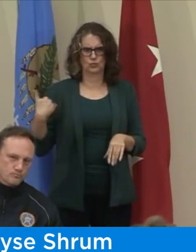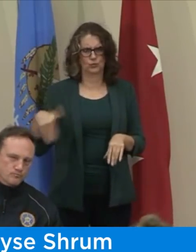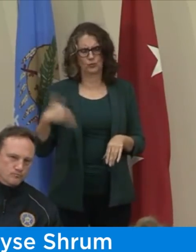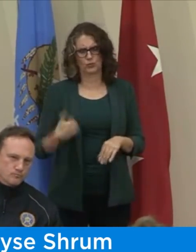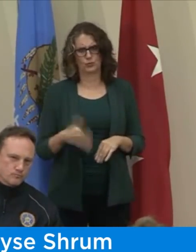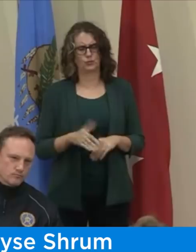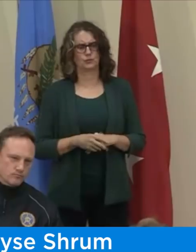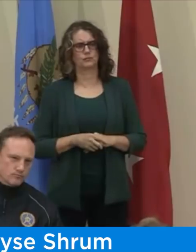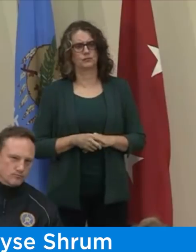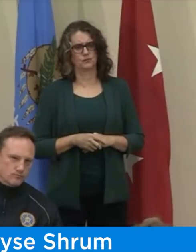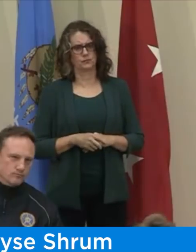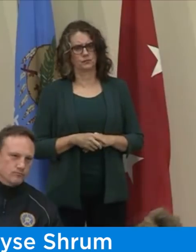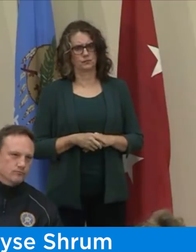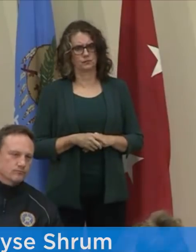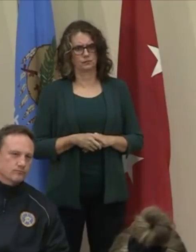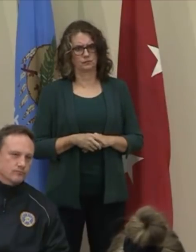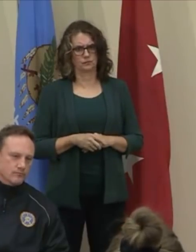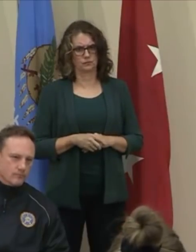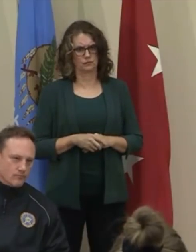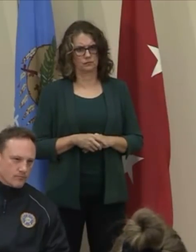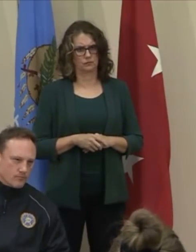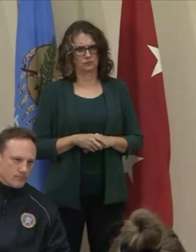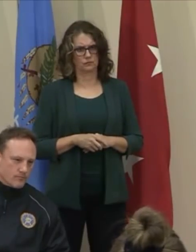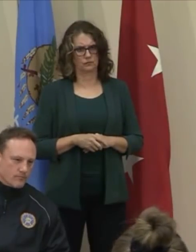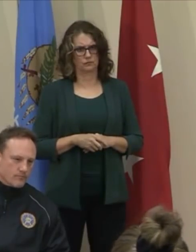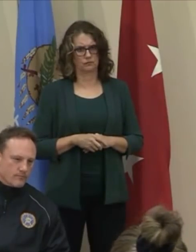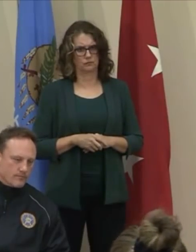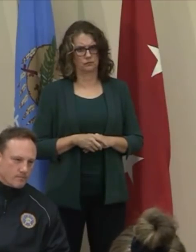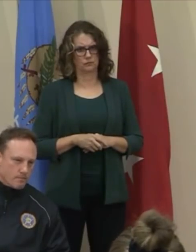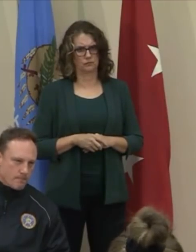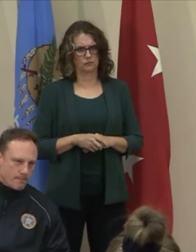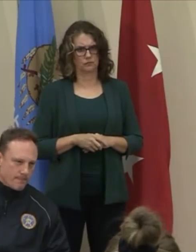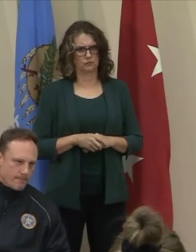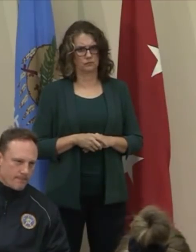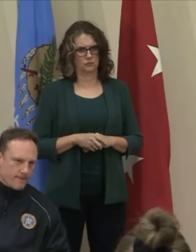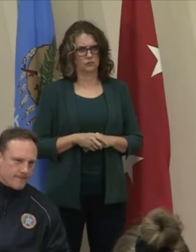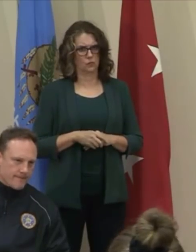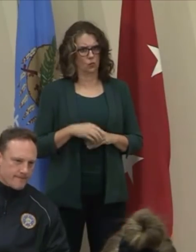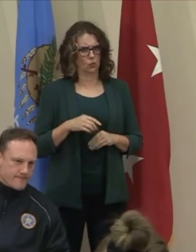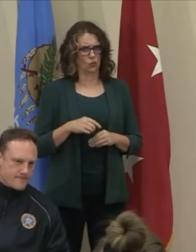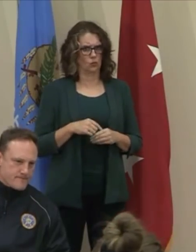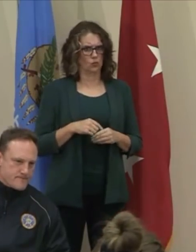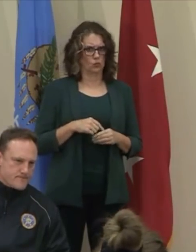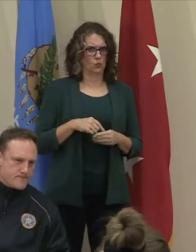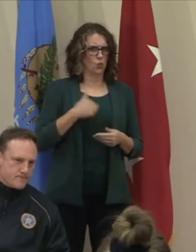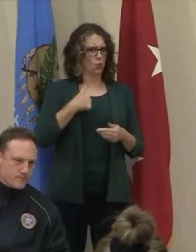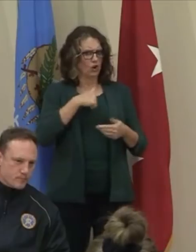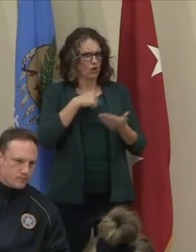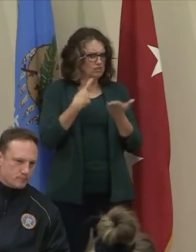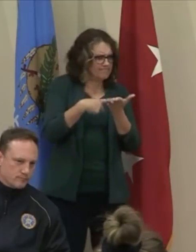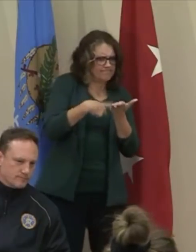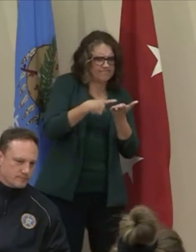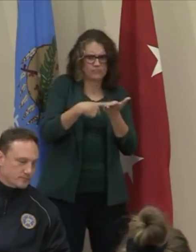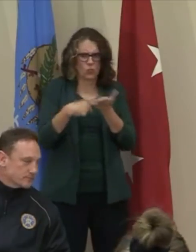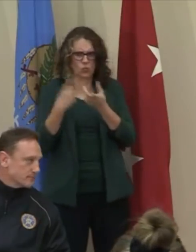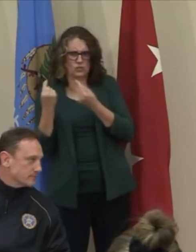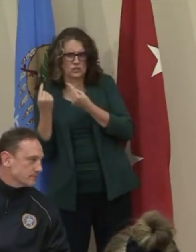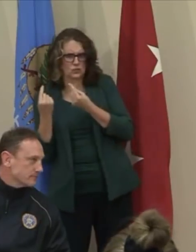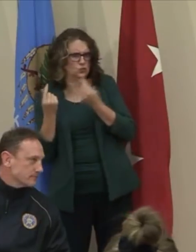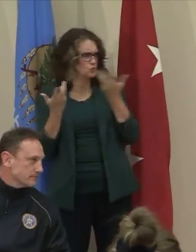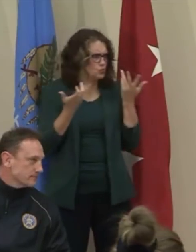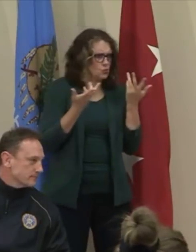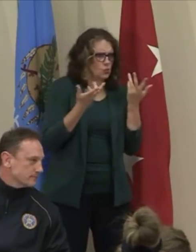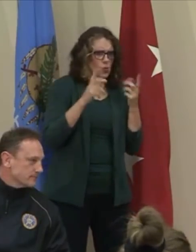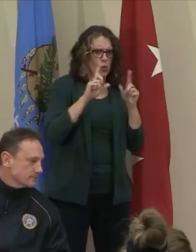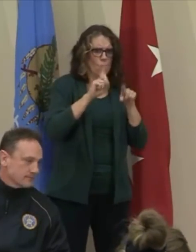hard to address the needs of our frontline workers so that they can do what they do best, and that is take excellent care